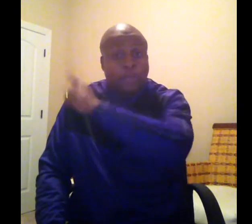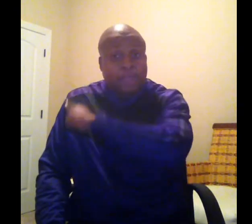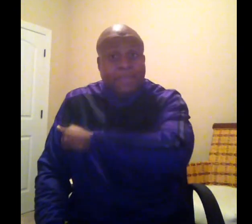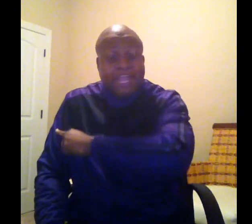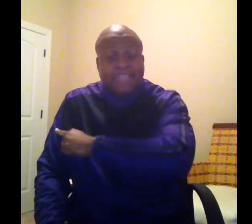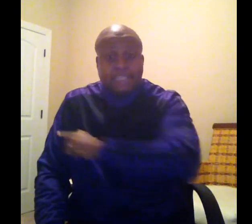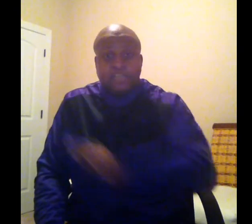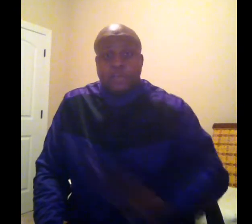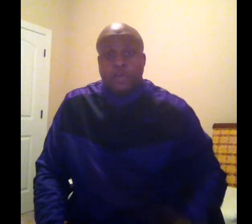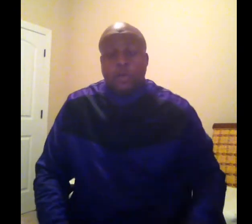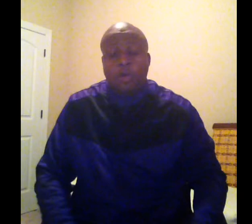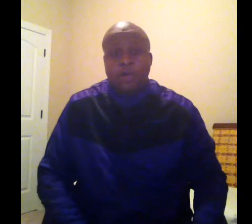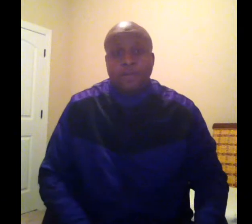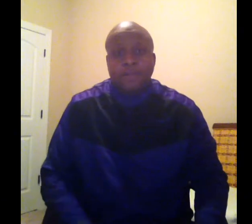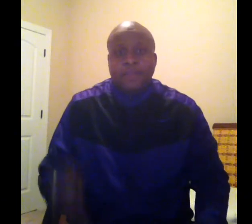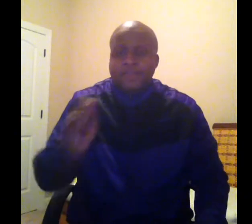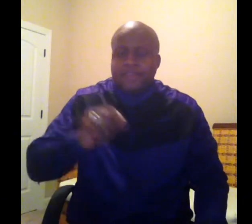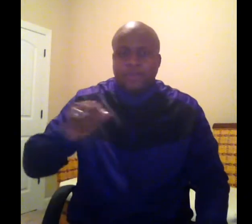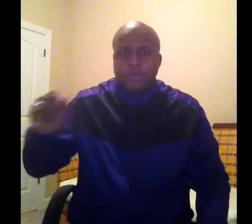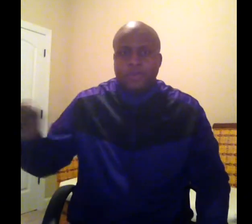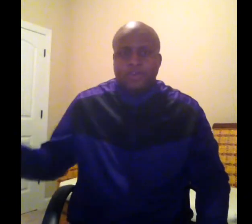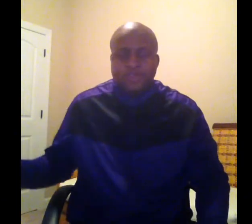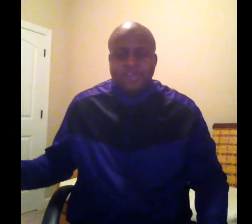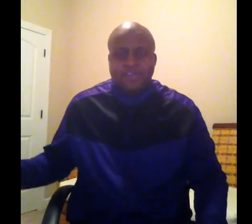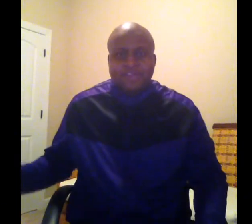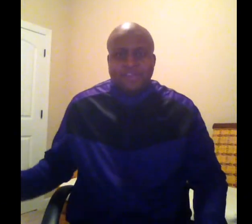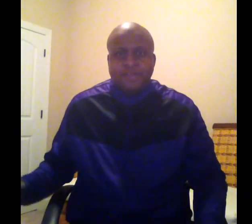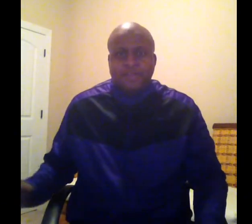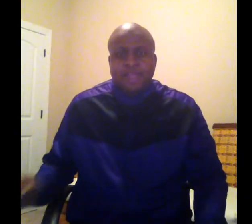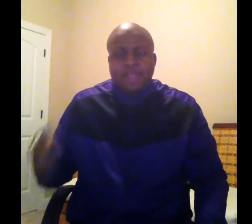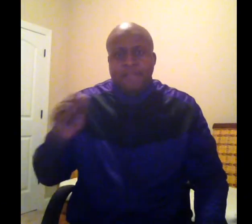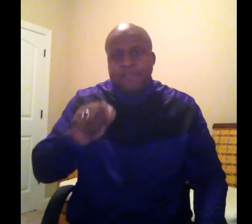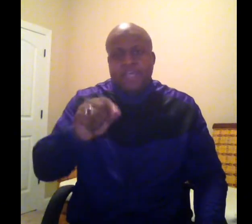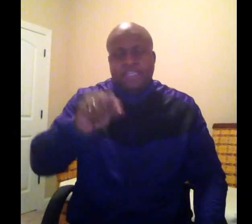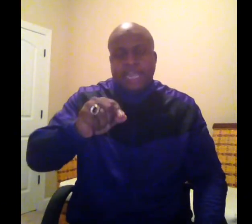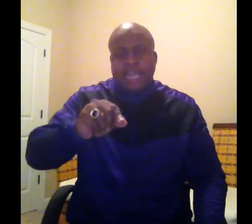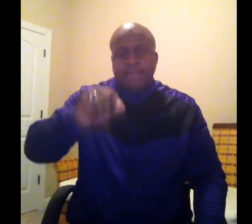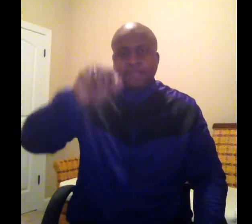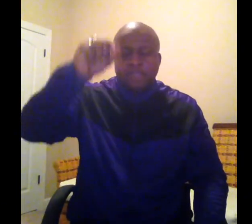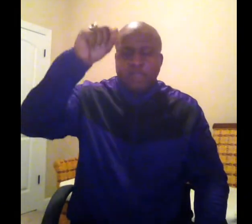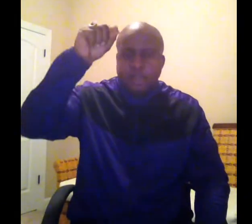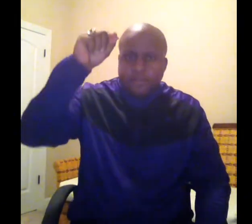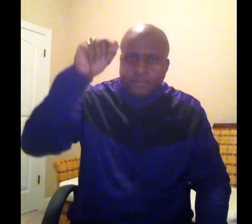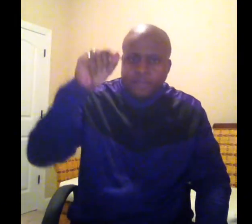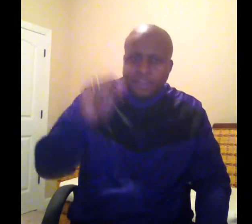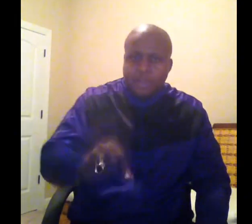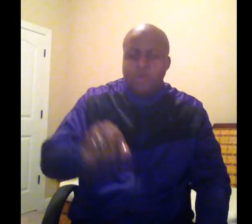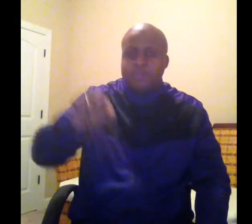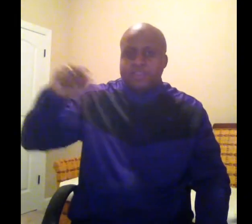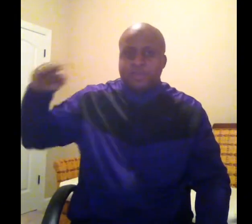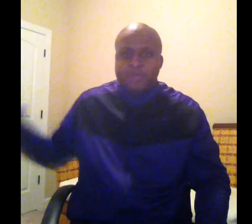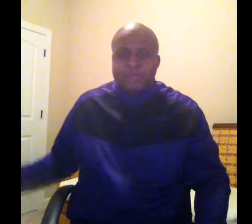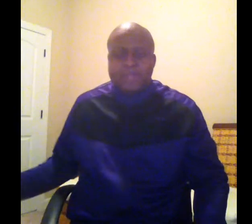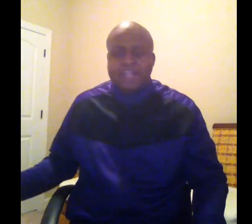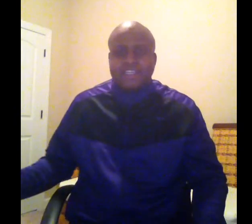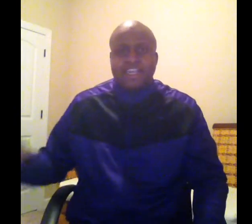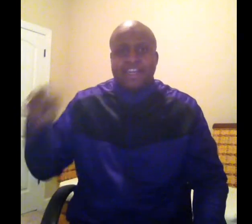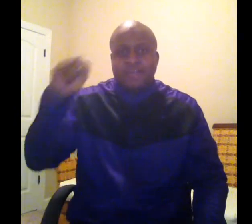way backed into a corner. That's where your strength is discovered. And many times the corners that we've been backed in have